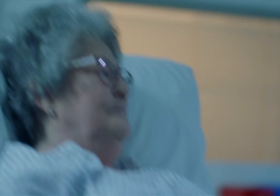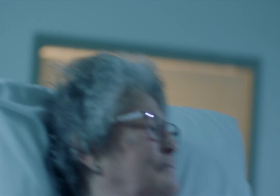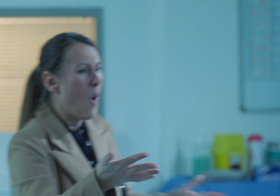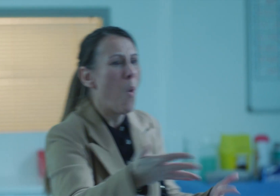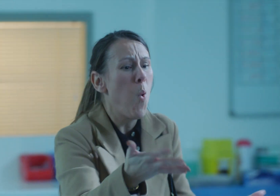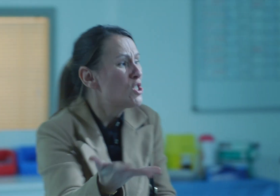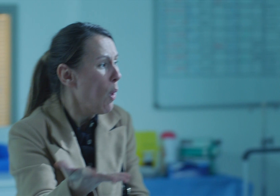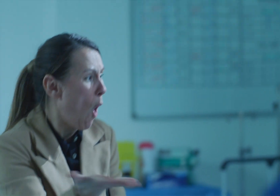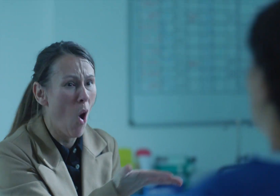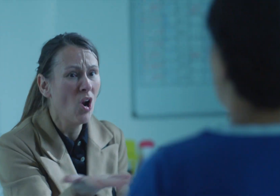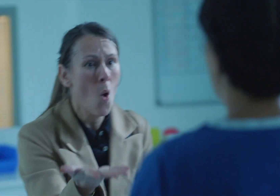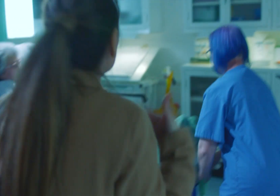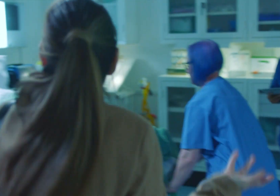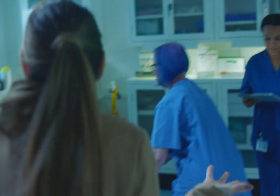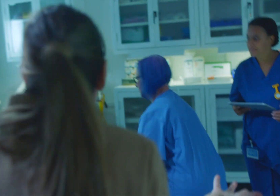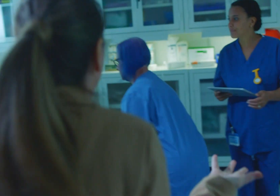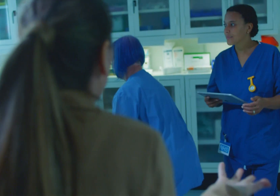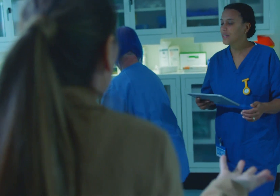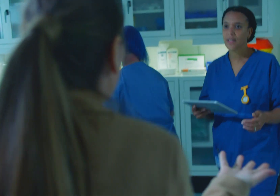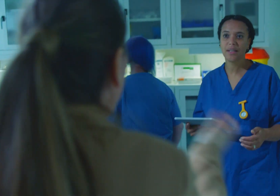Look at her. Look at her. Look at